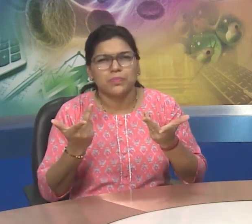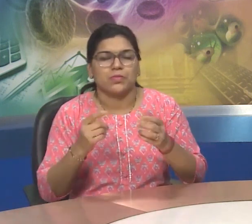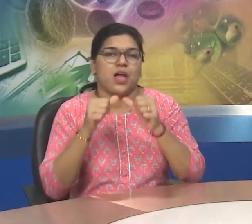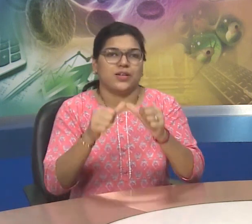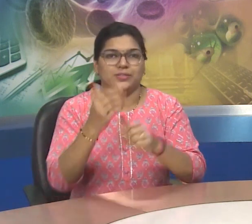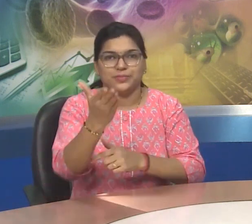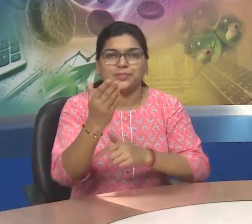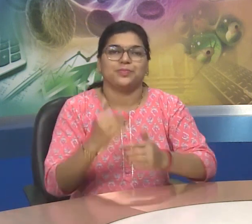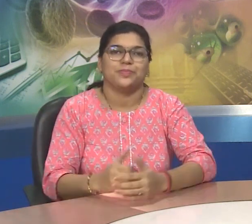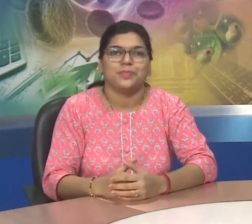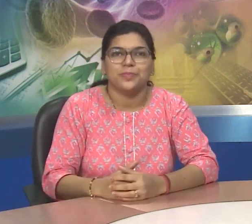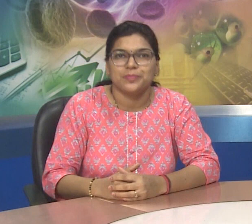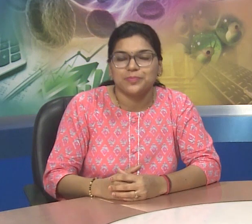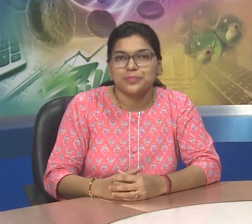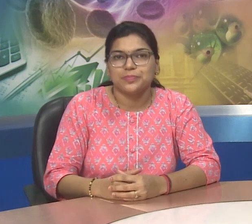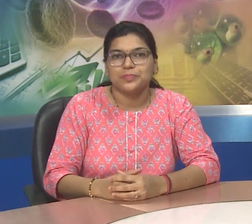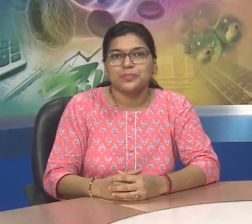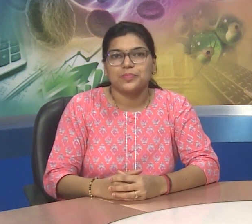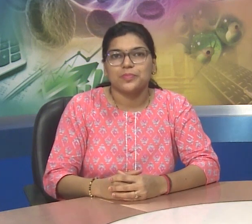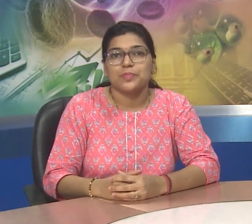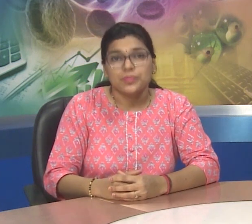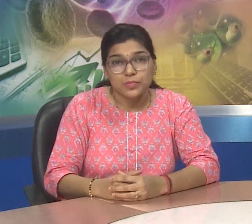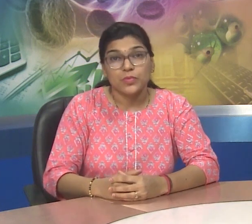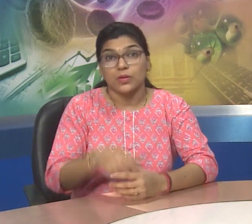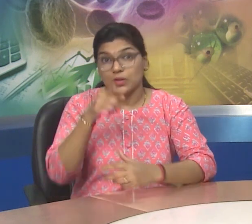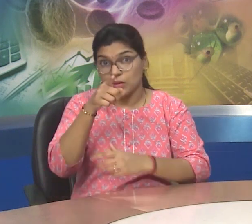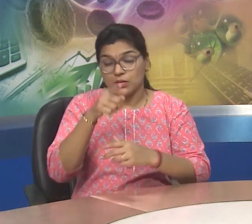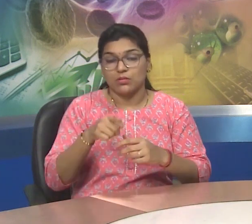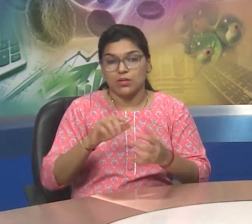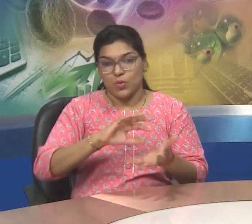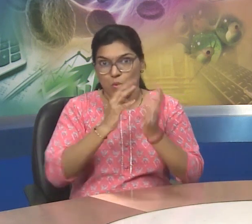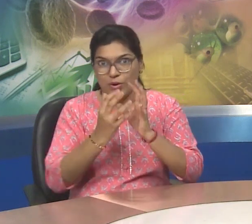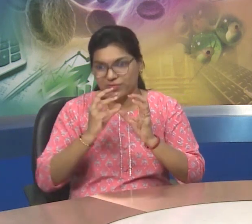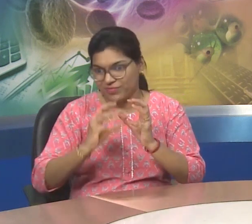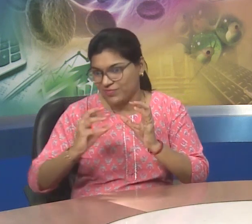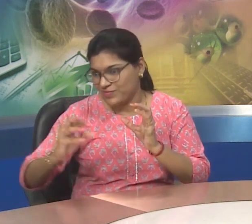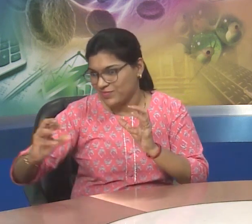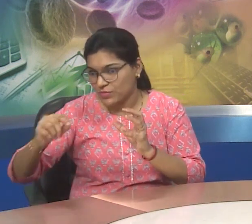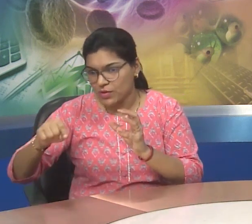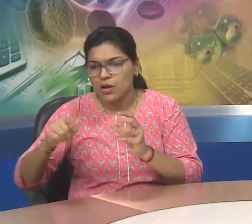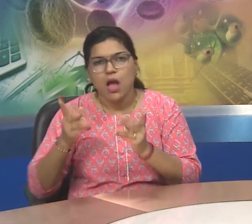planet of